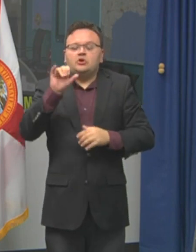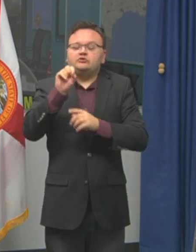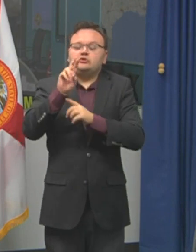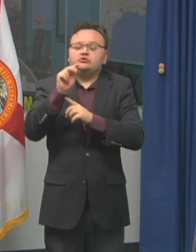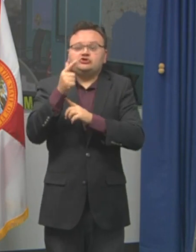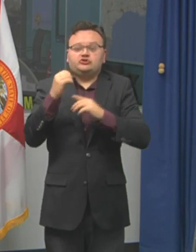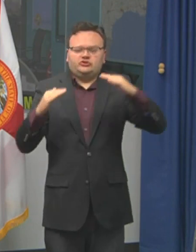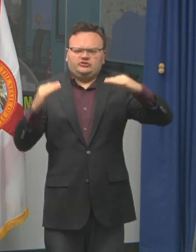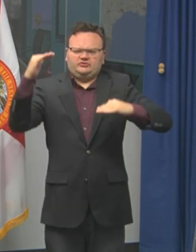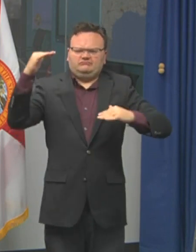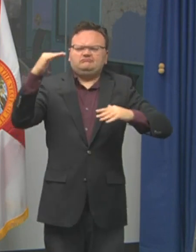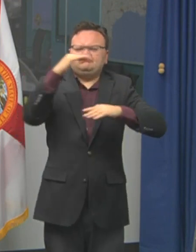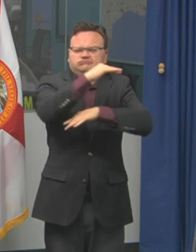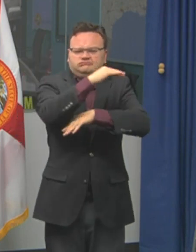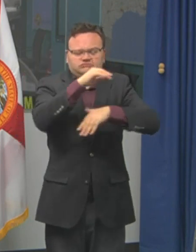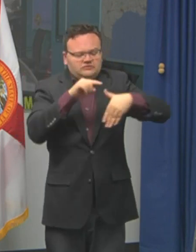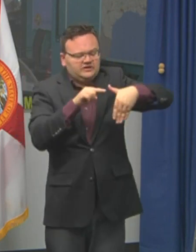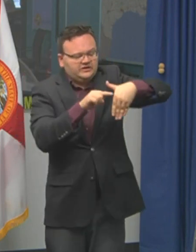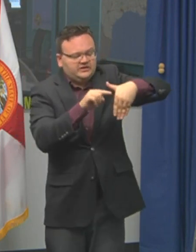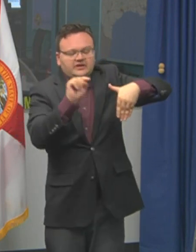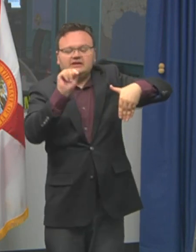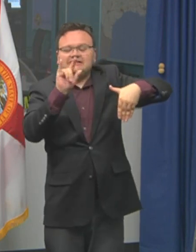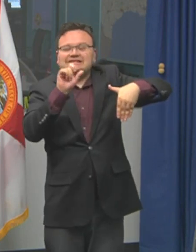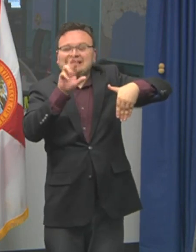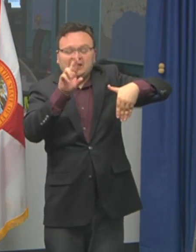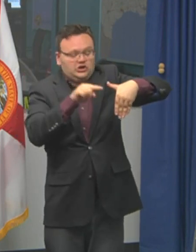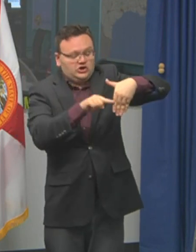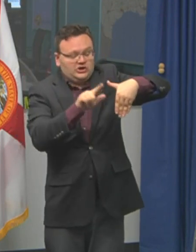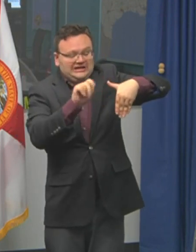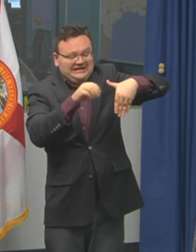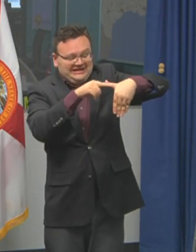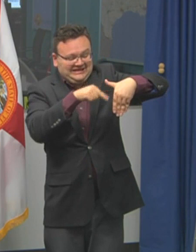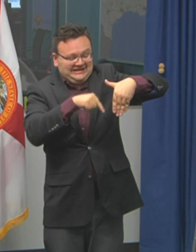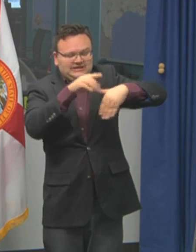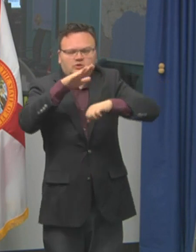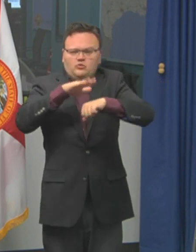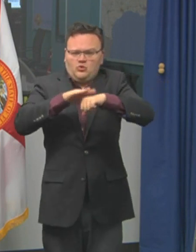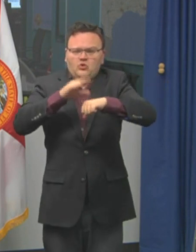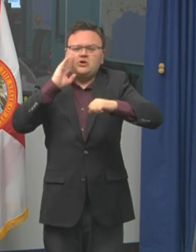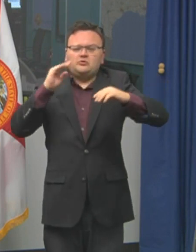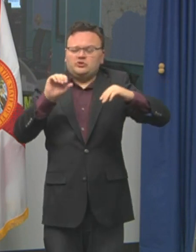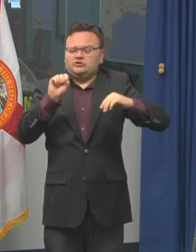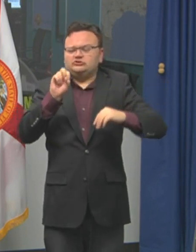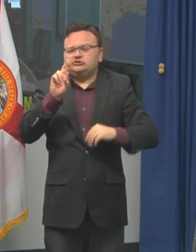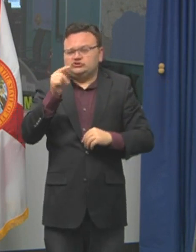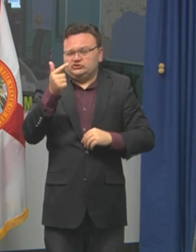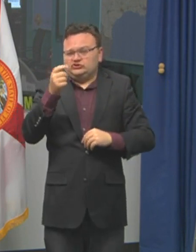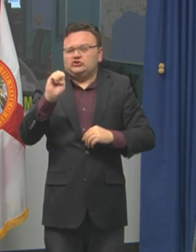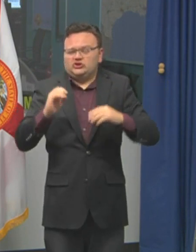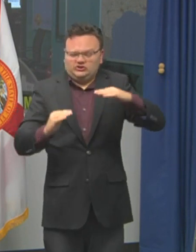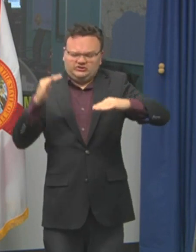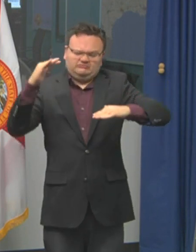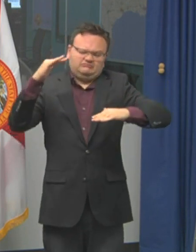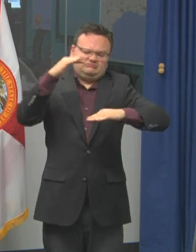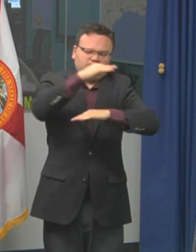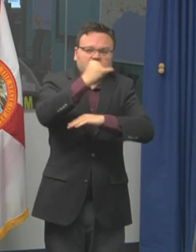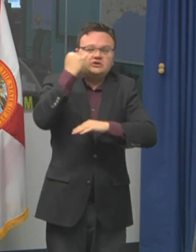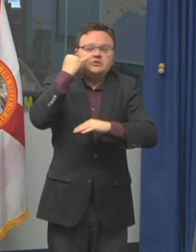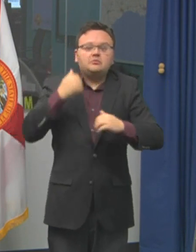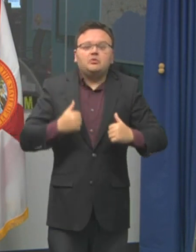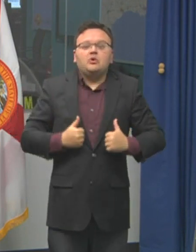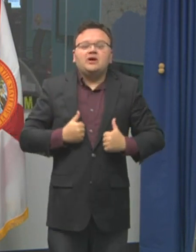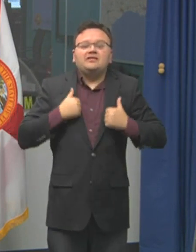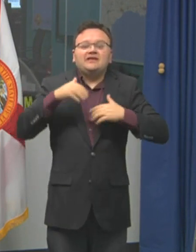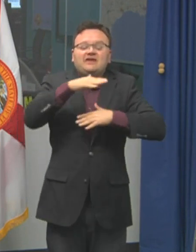and Lee on the Gulf Coast. And that obviously may impact some folks who live in those low lying areas. Much of